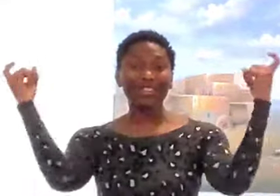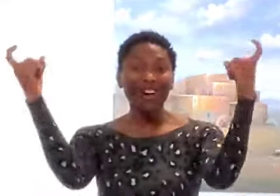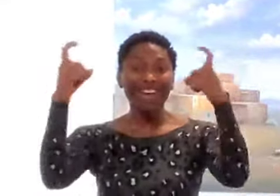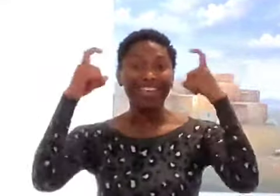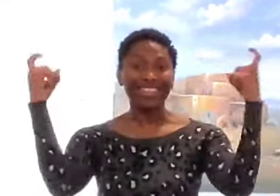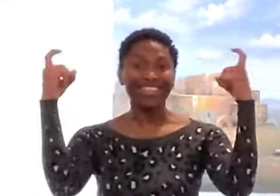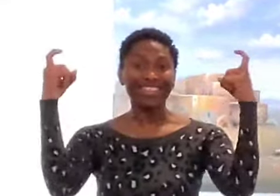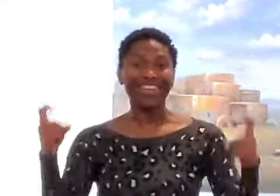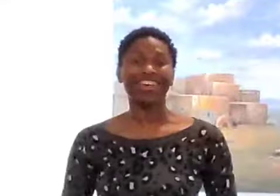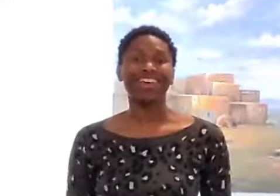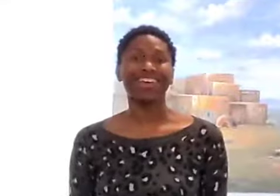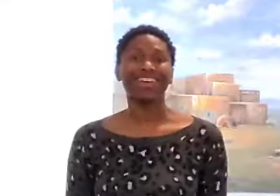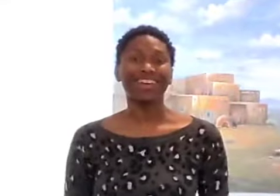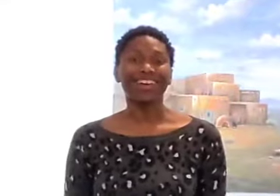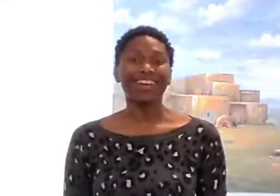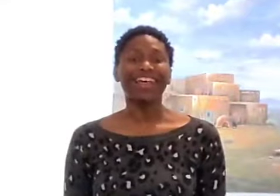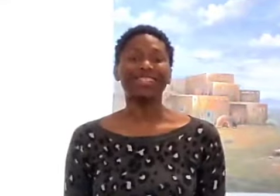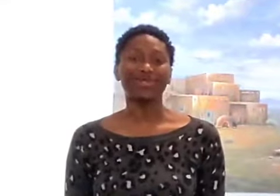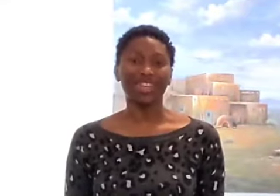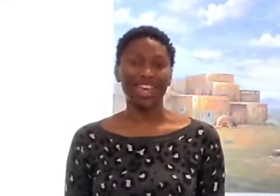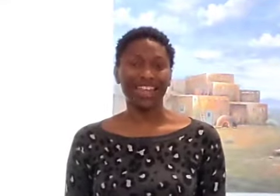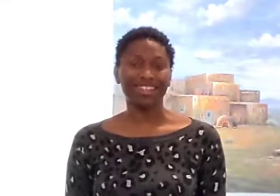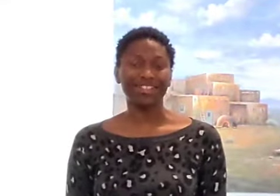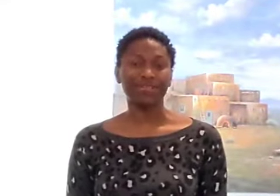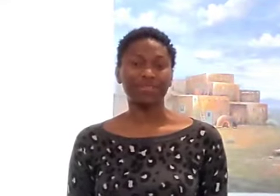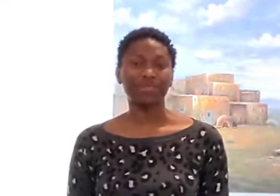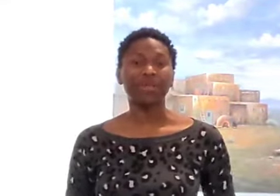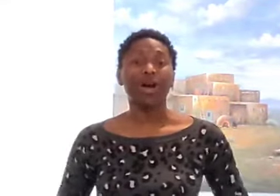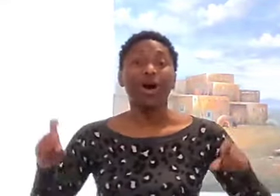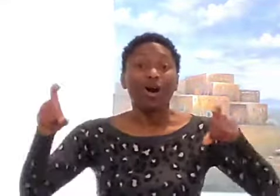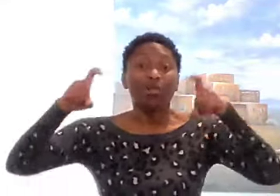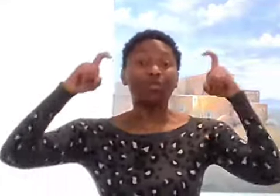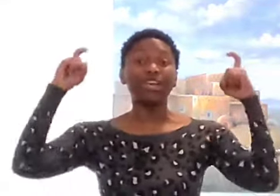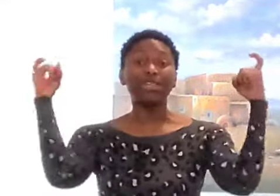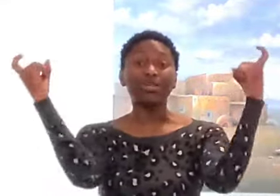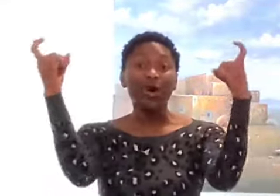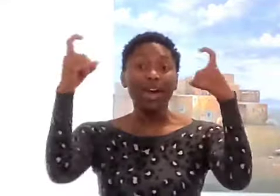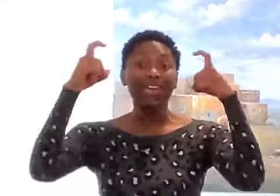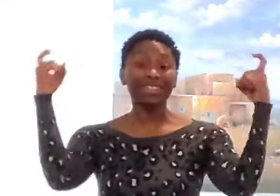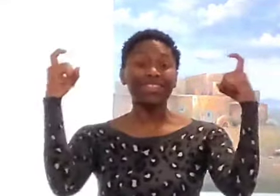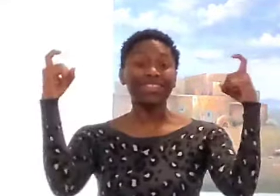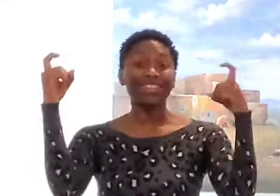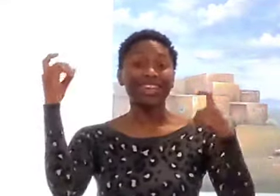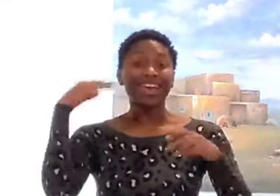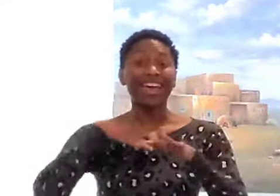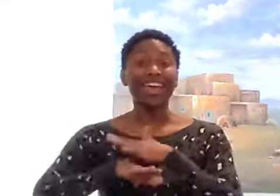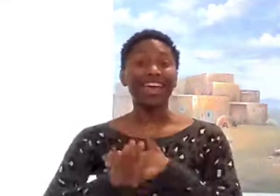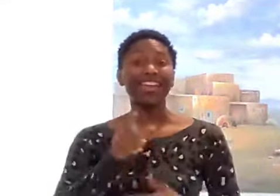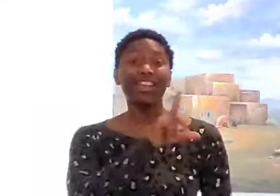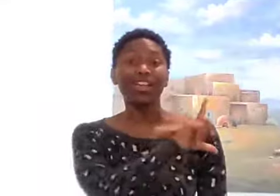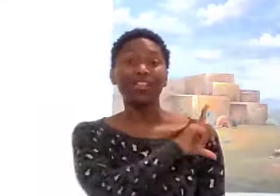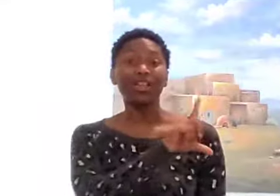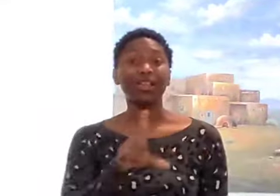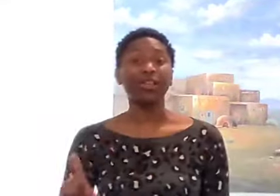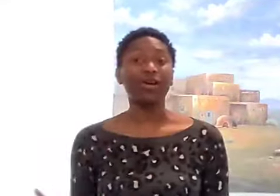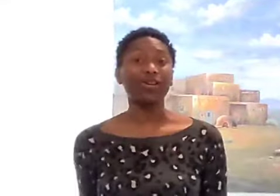let's do it again rejoice in the Lord